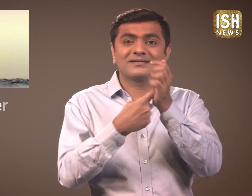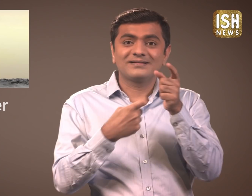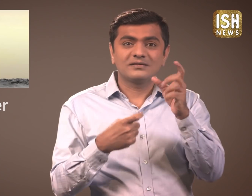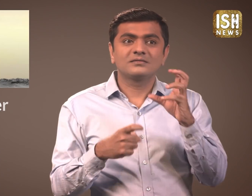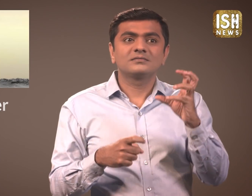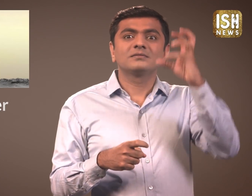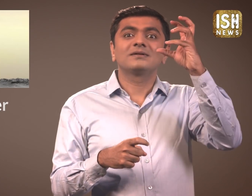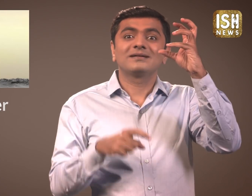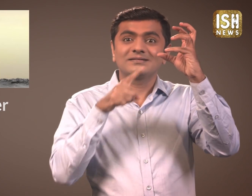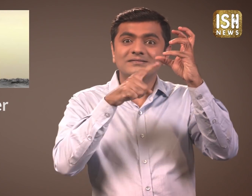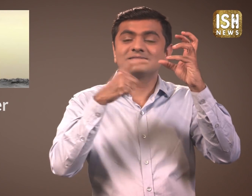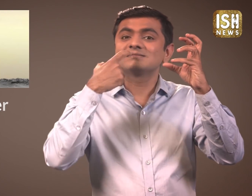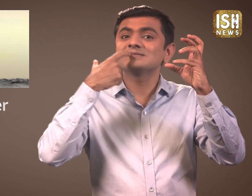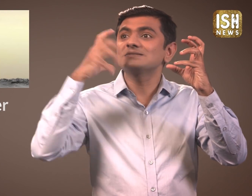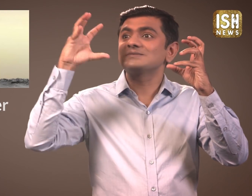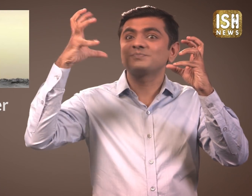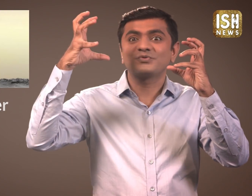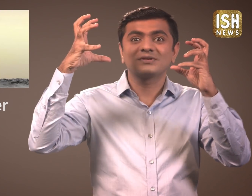Lander that was supposed to land on the moon.